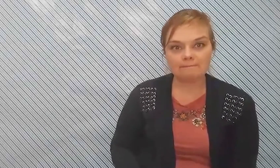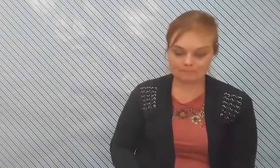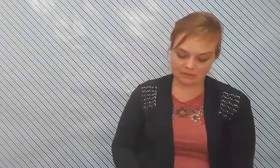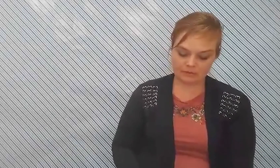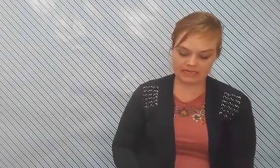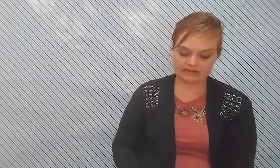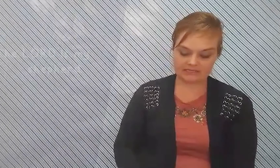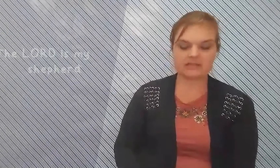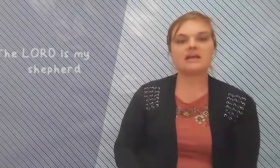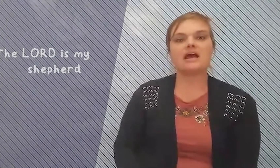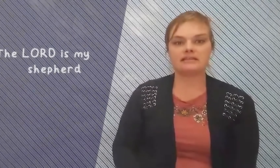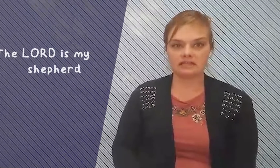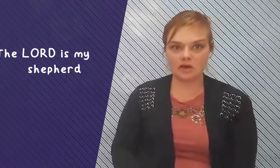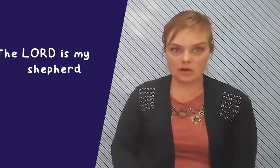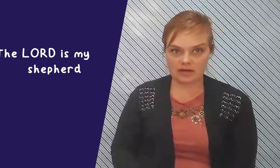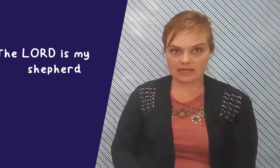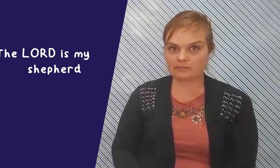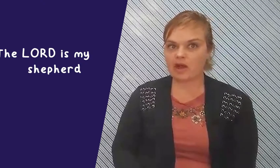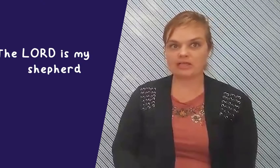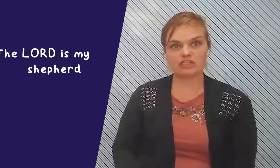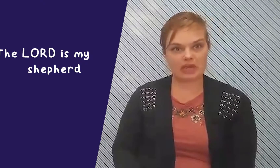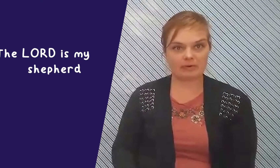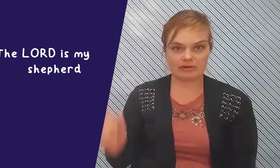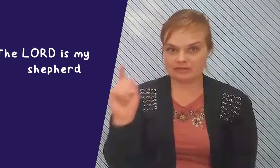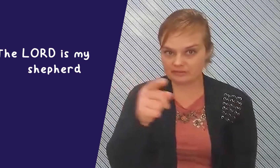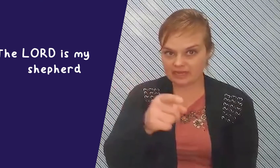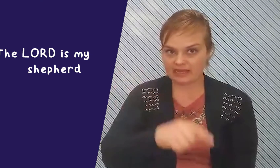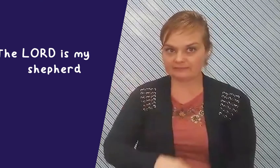goes like this the lord is my shepherd you say it